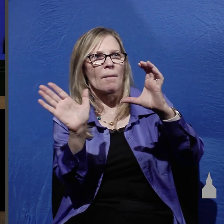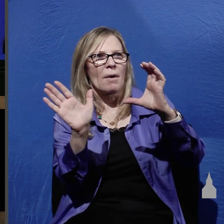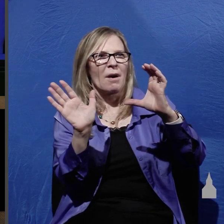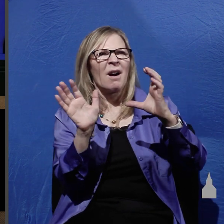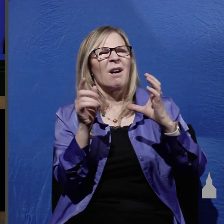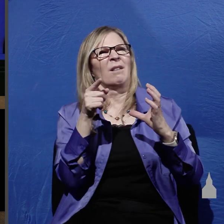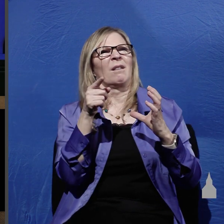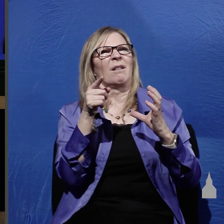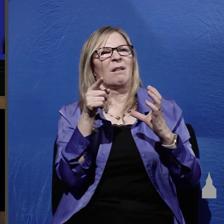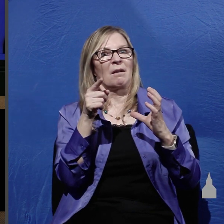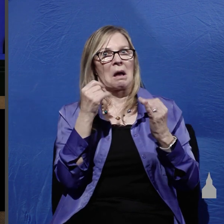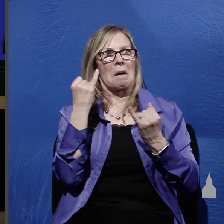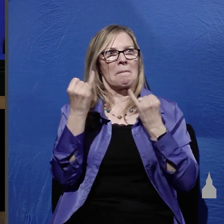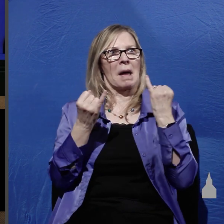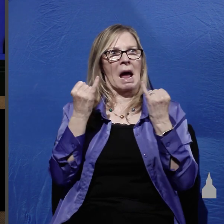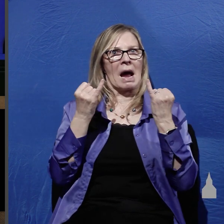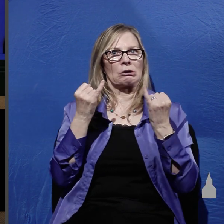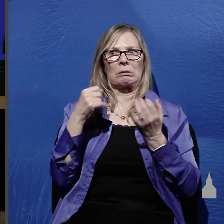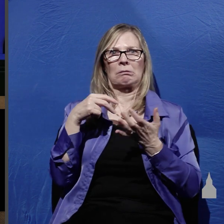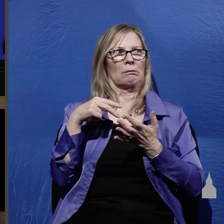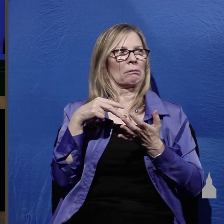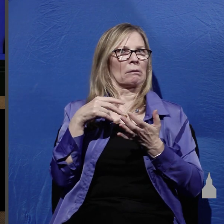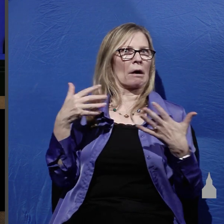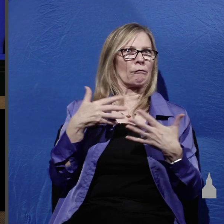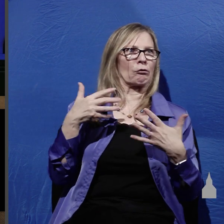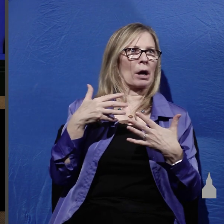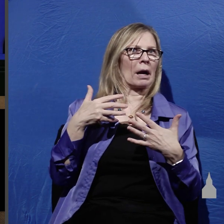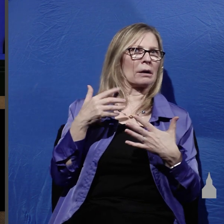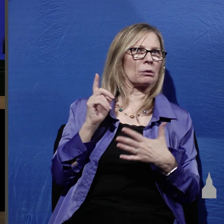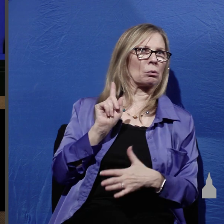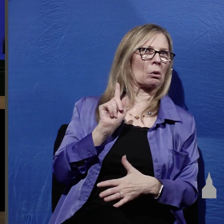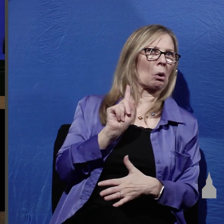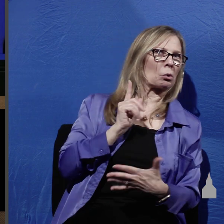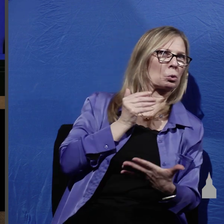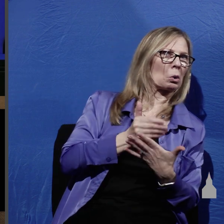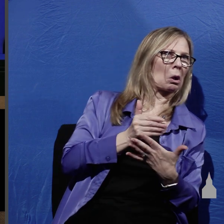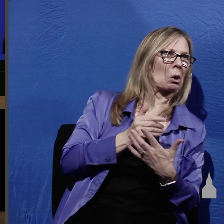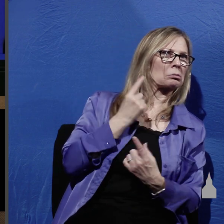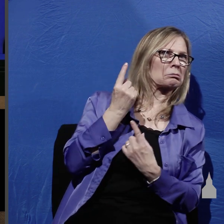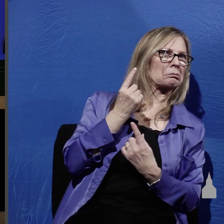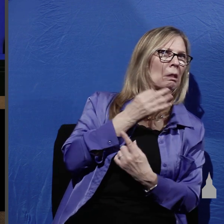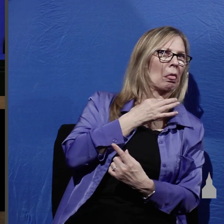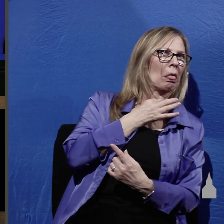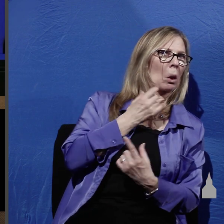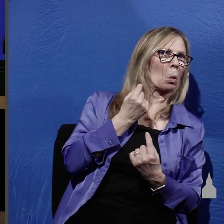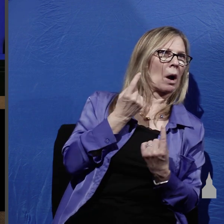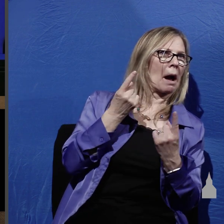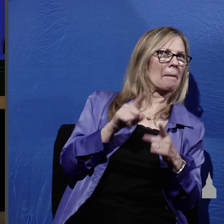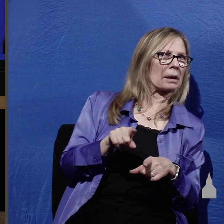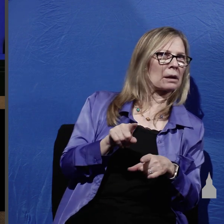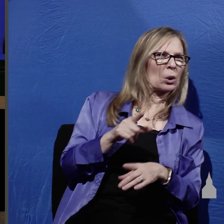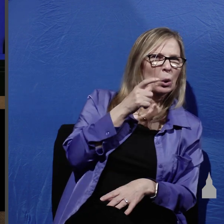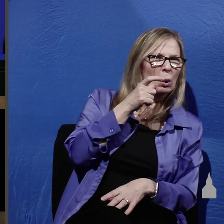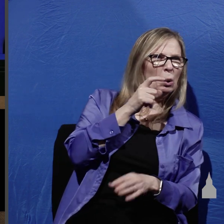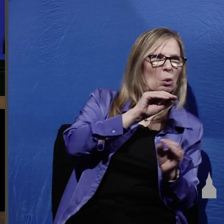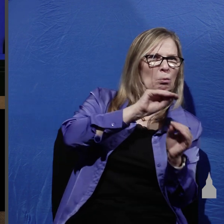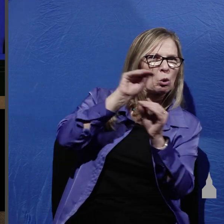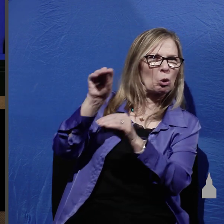afraid to to go too close and wondering what had happened who moved the stone had the tomb been